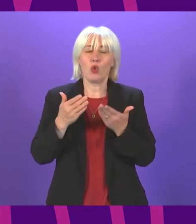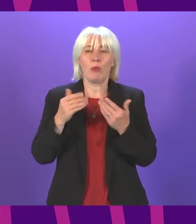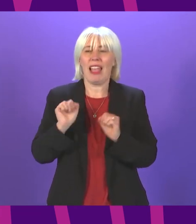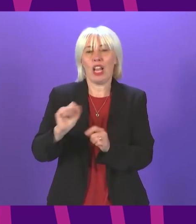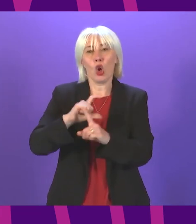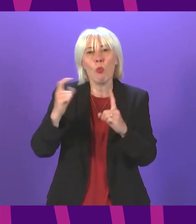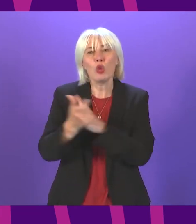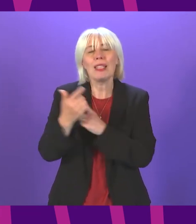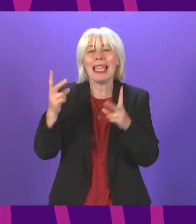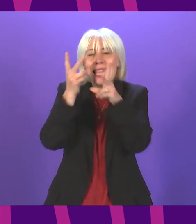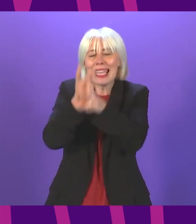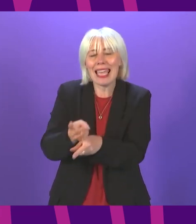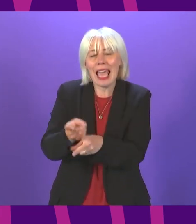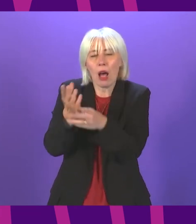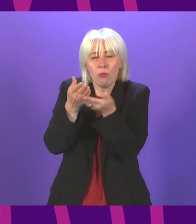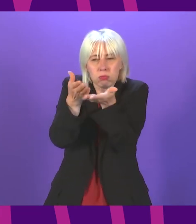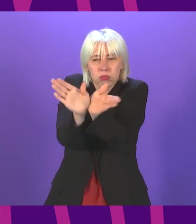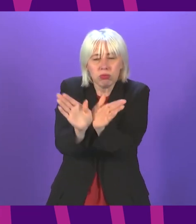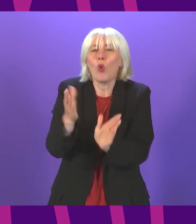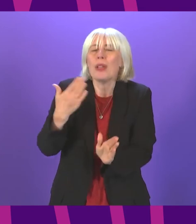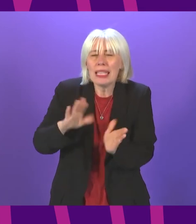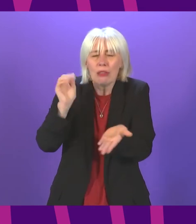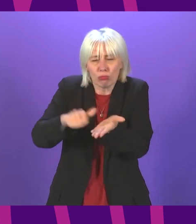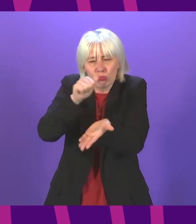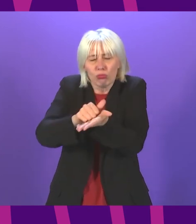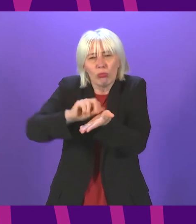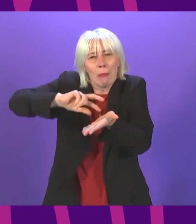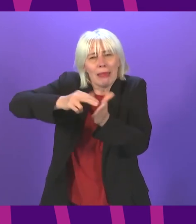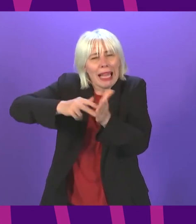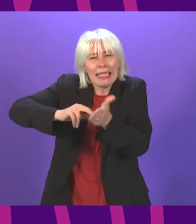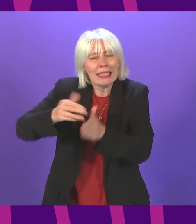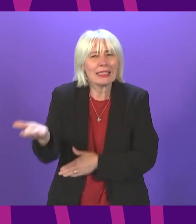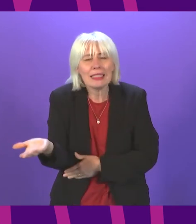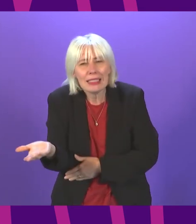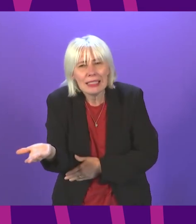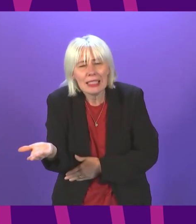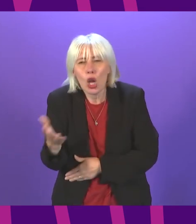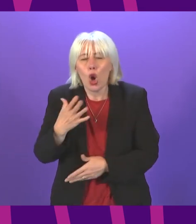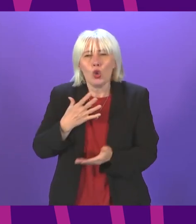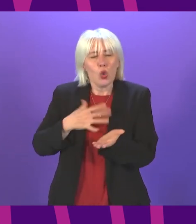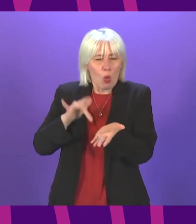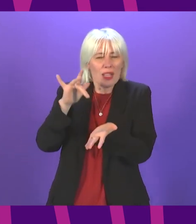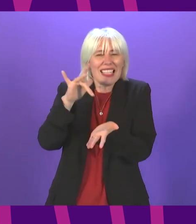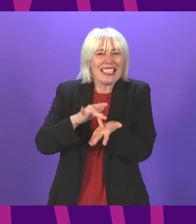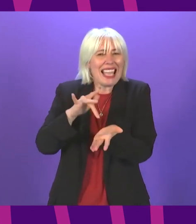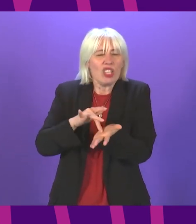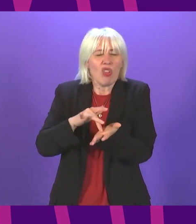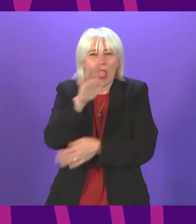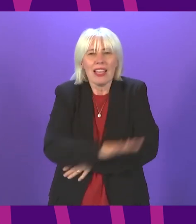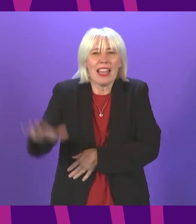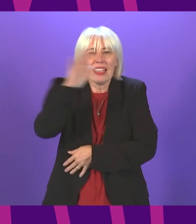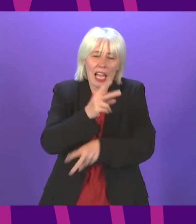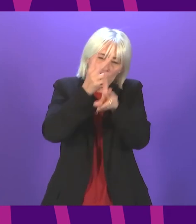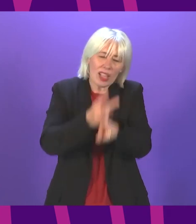which is something where we need proper local planning so we don't want a centralised national care service